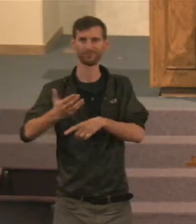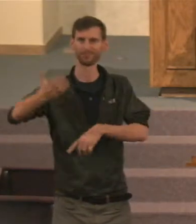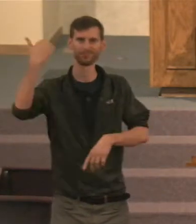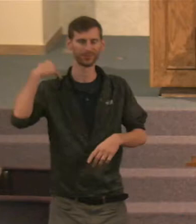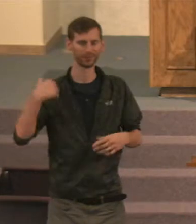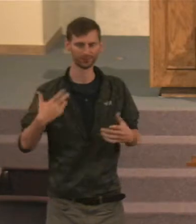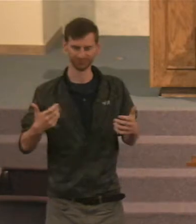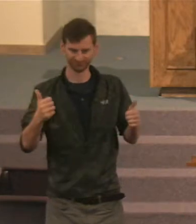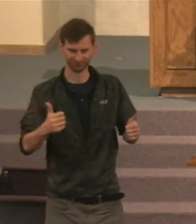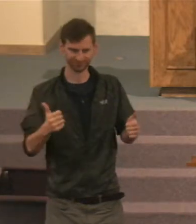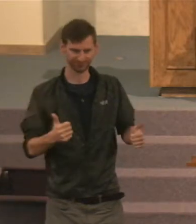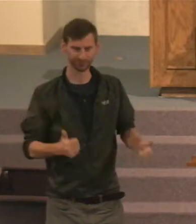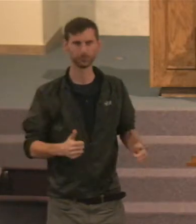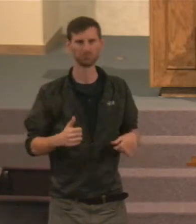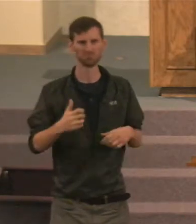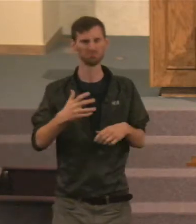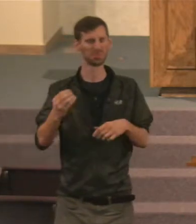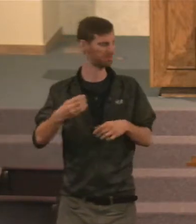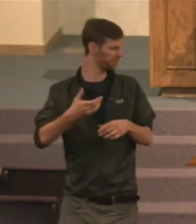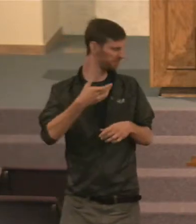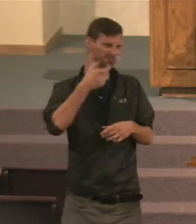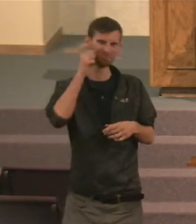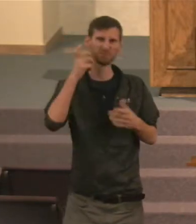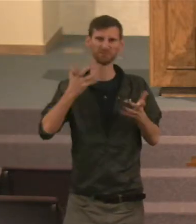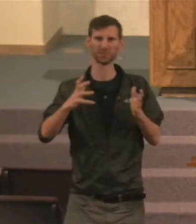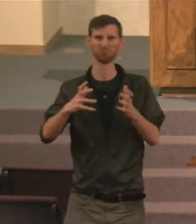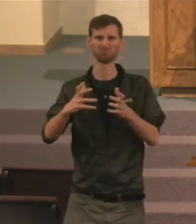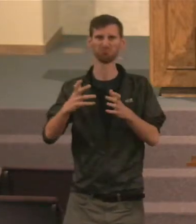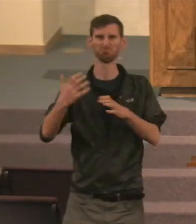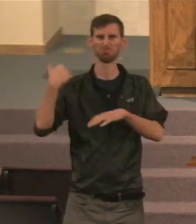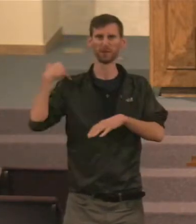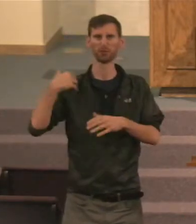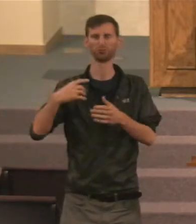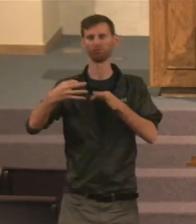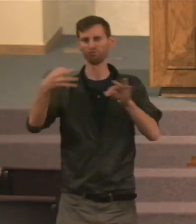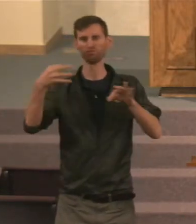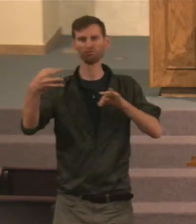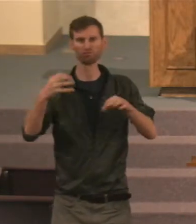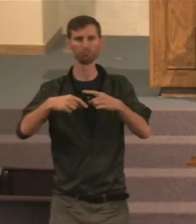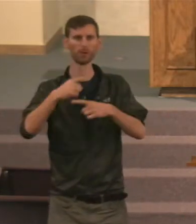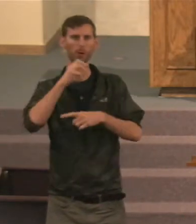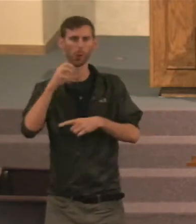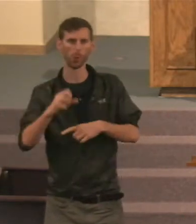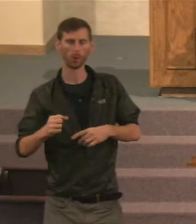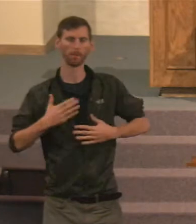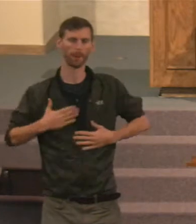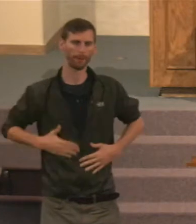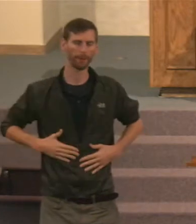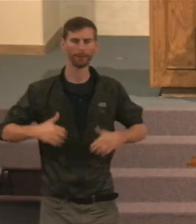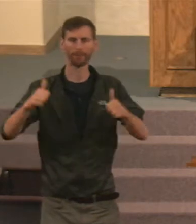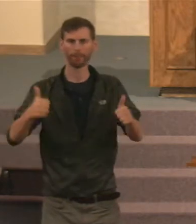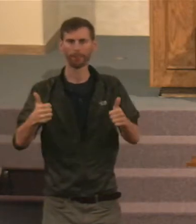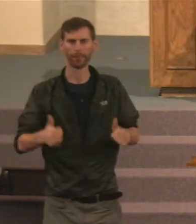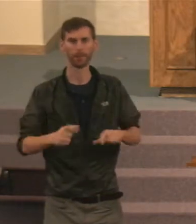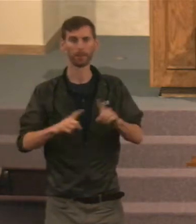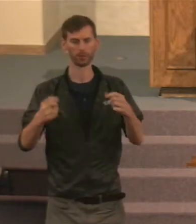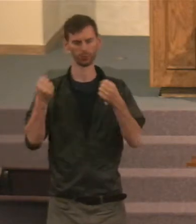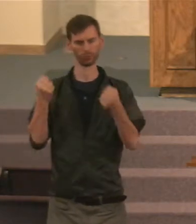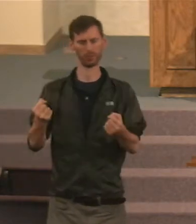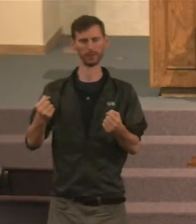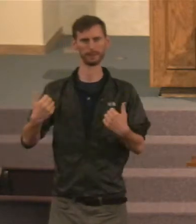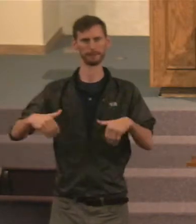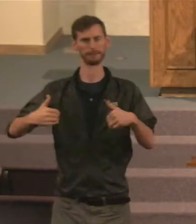know, he's mentioned several parts of the body, and the weakness of the body as you get older, and what's happening. But it's that way with our overall strength,